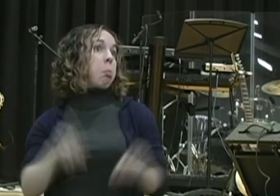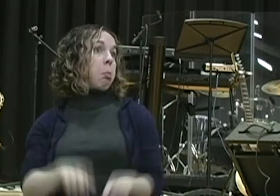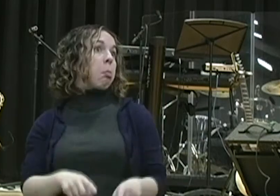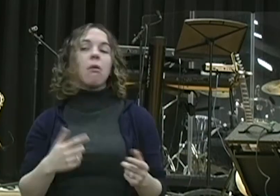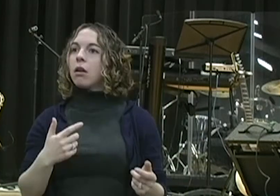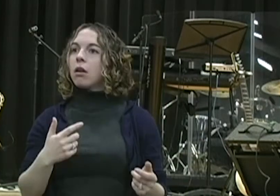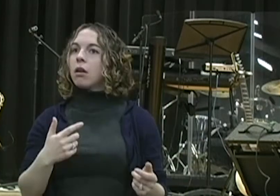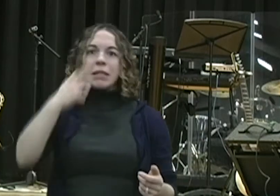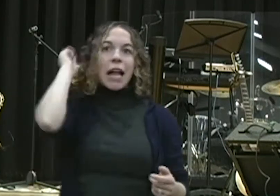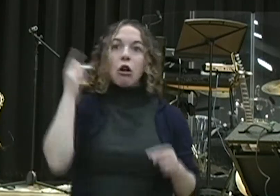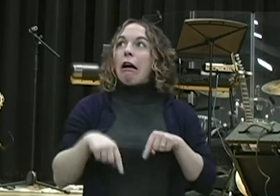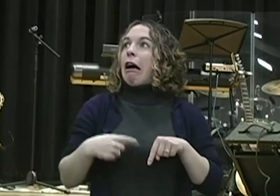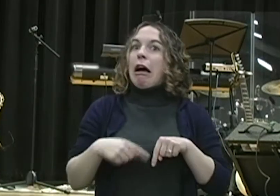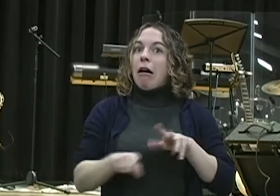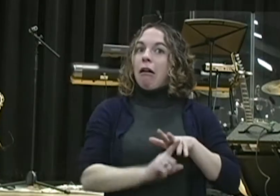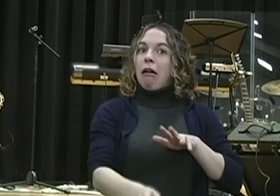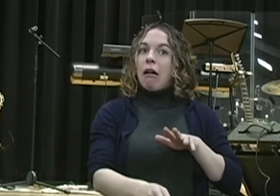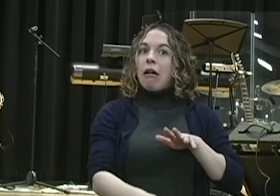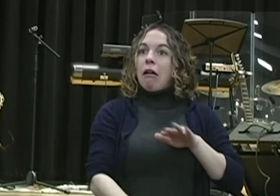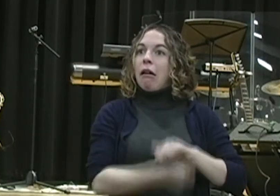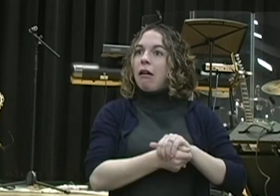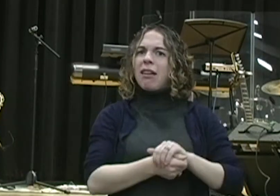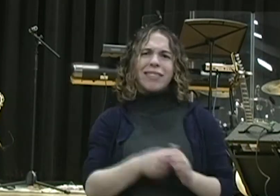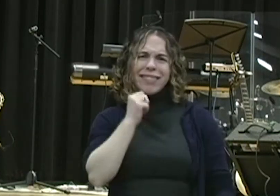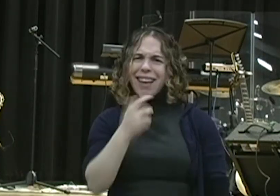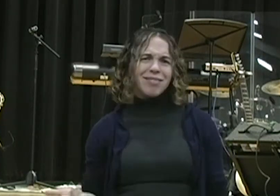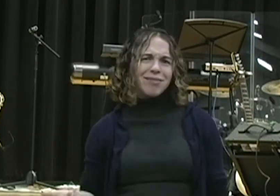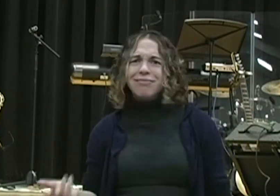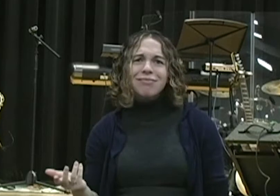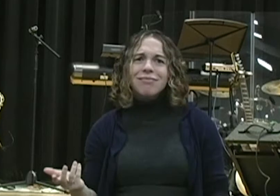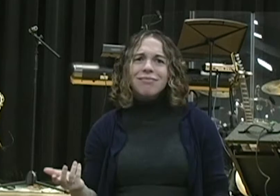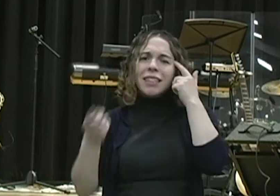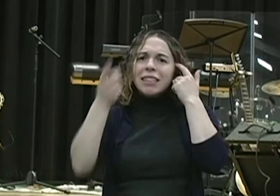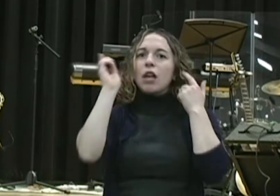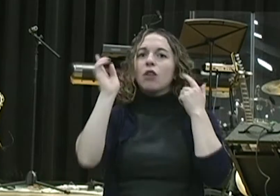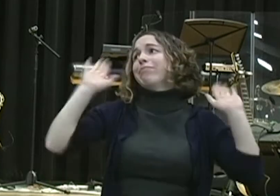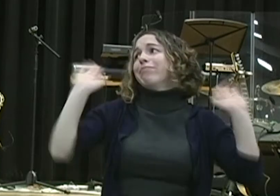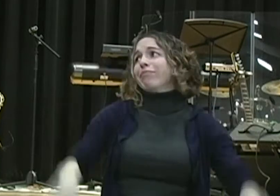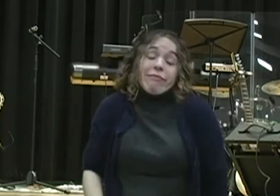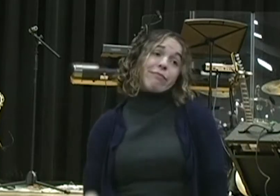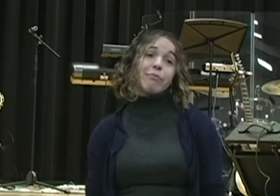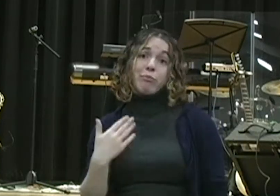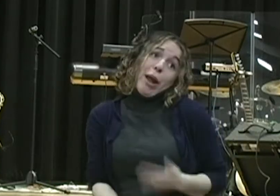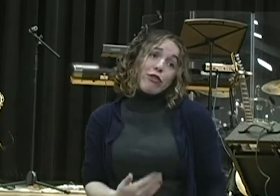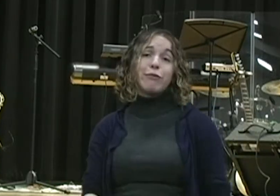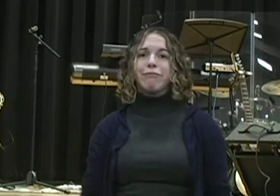Do you understand that logic? Okay. He could have died, but that didn't stop him. He was committed to seek the face of God. The Bible says,